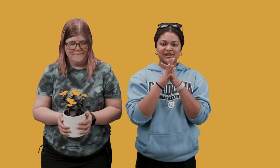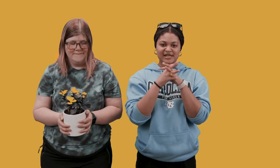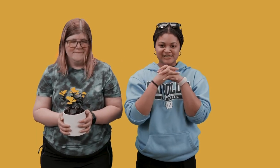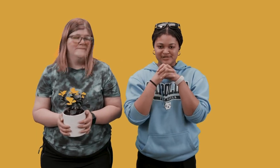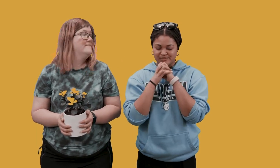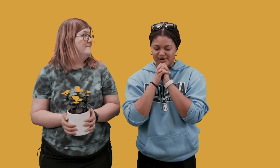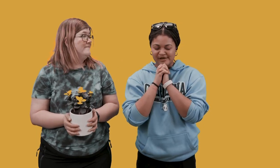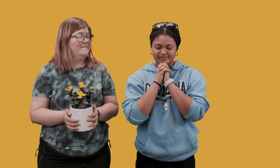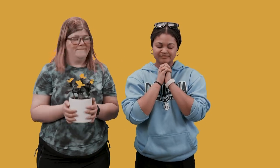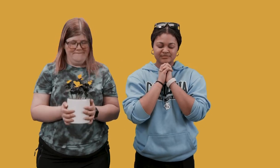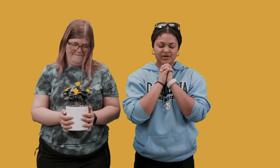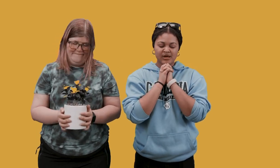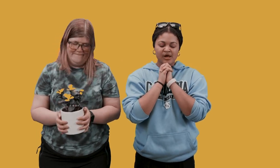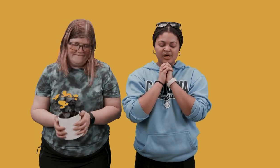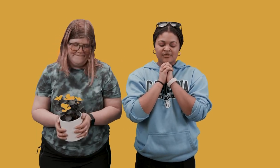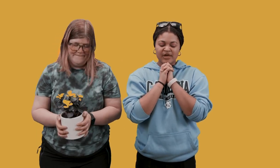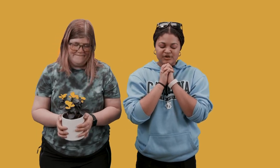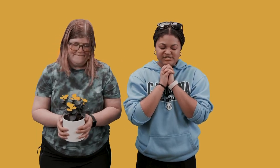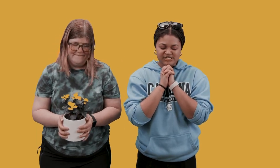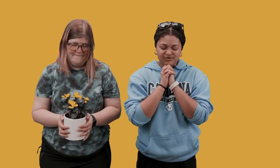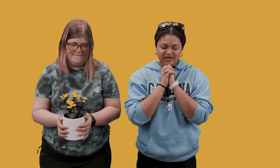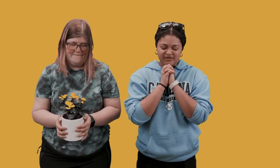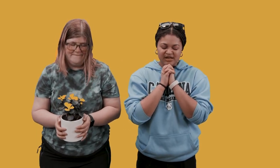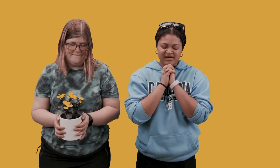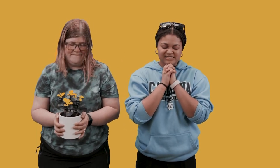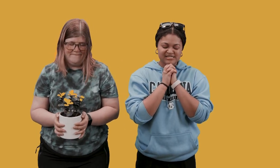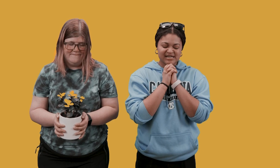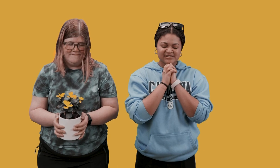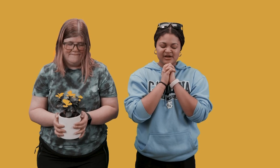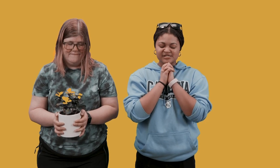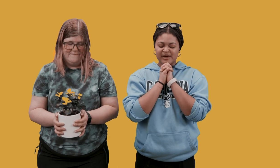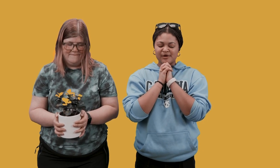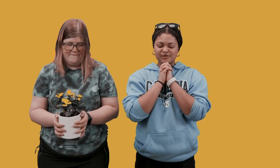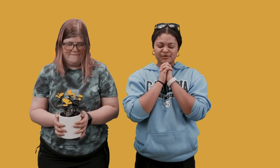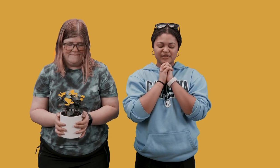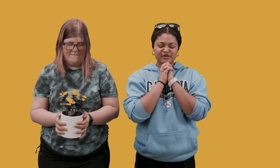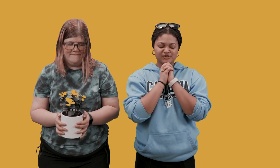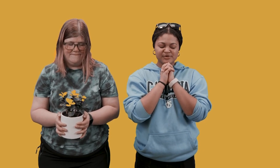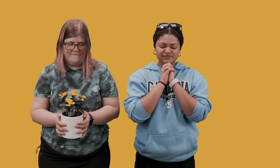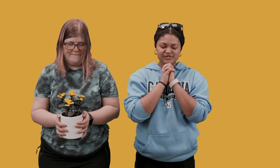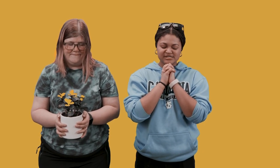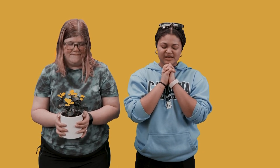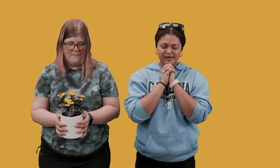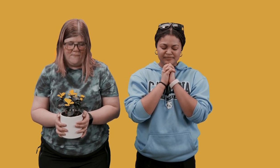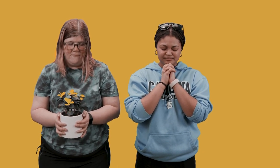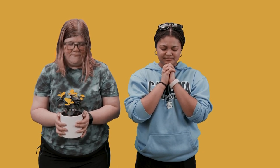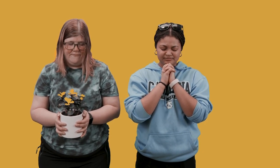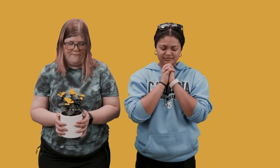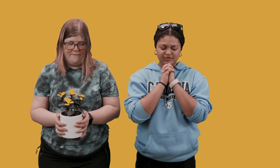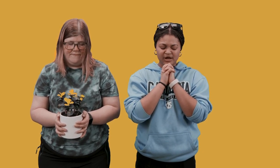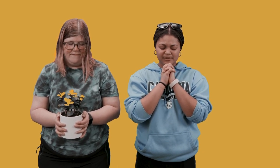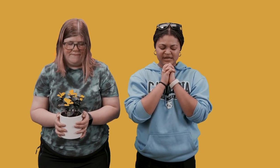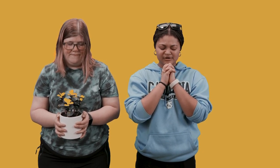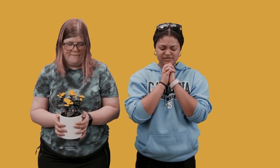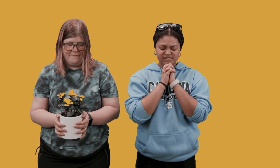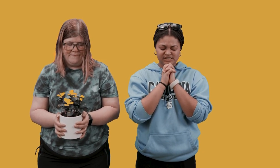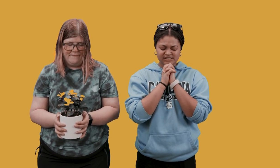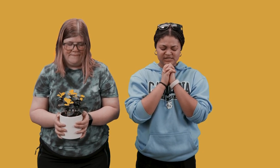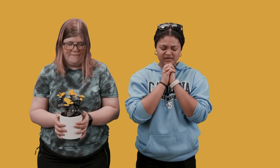let's pray thank you Jesus for giving us a taste of God's power Lord thank you so much for just um for coming down Jesus and